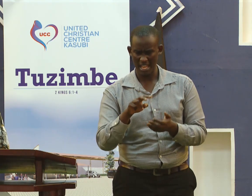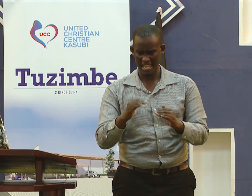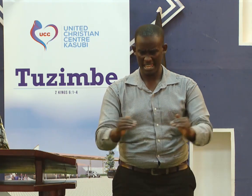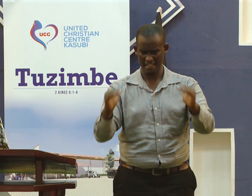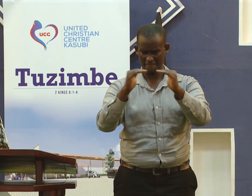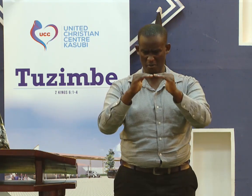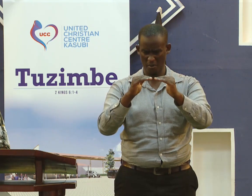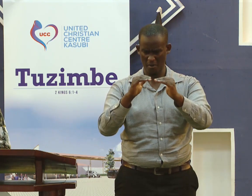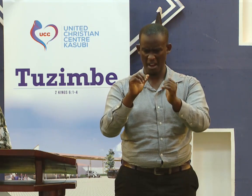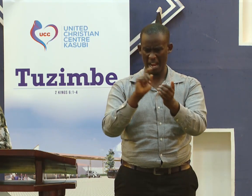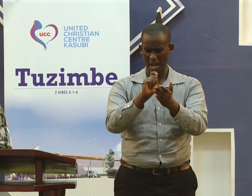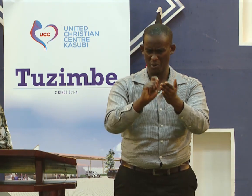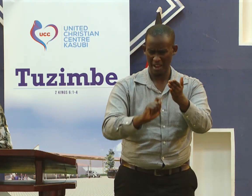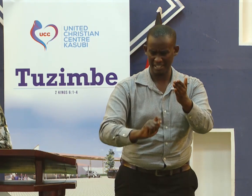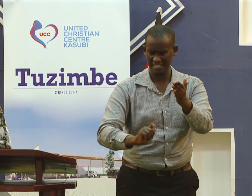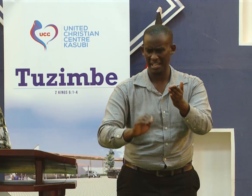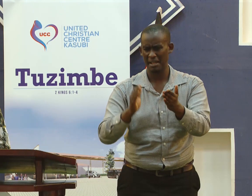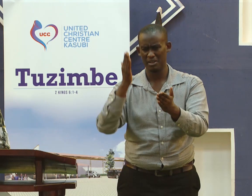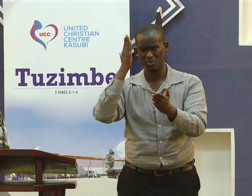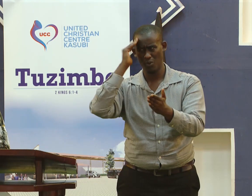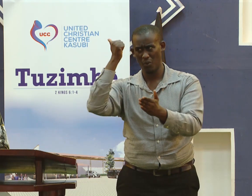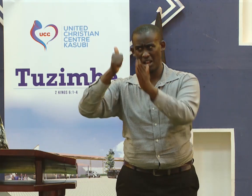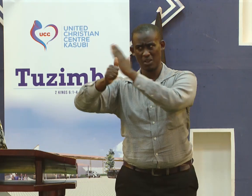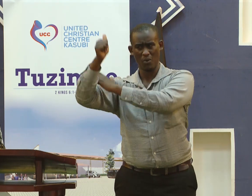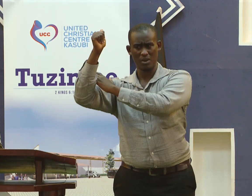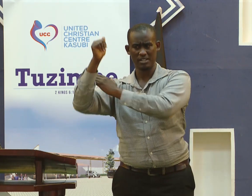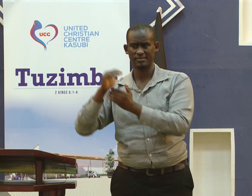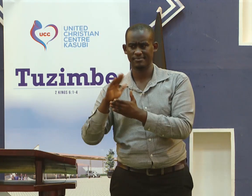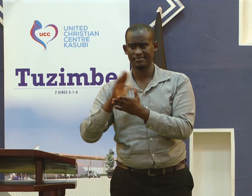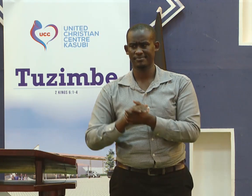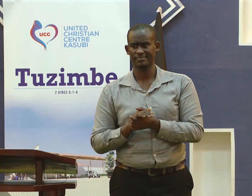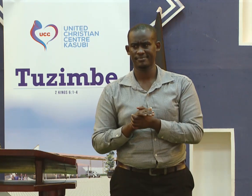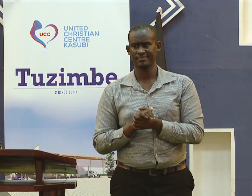So, I want us to consider the level he had reached in understanding God.